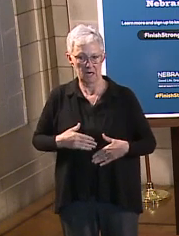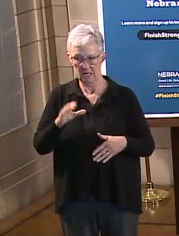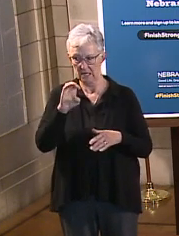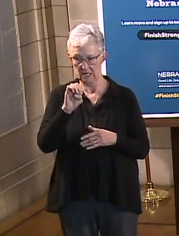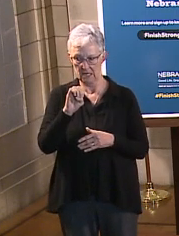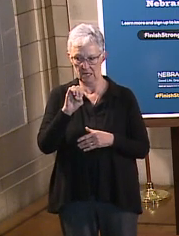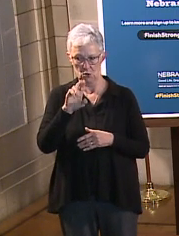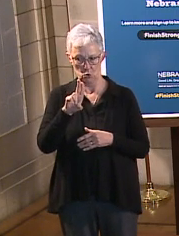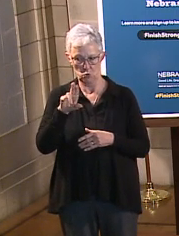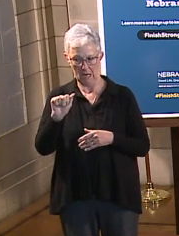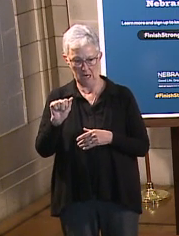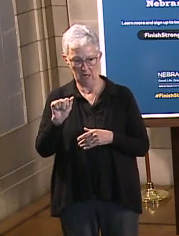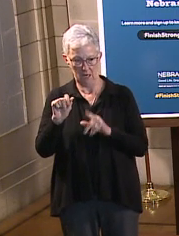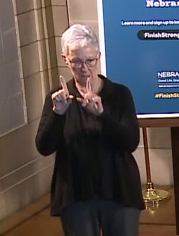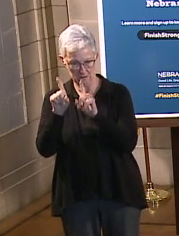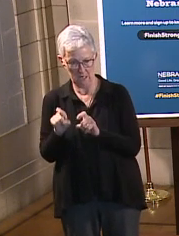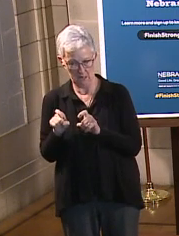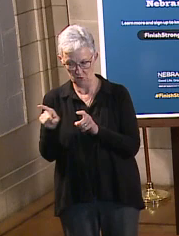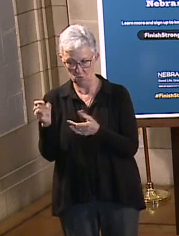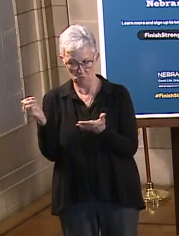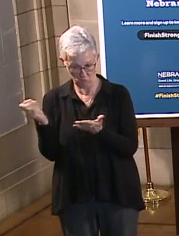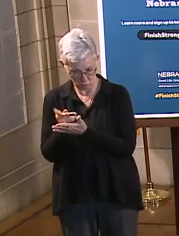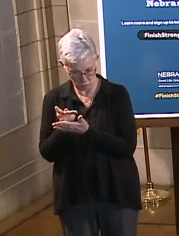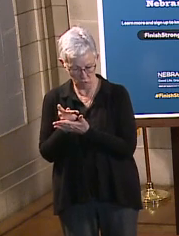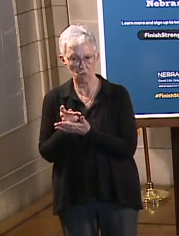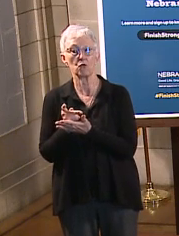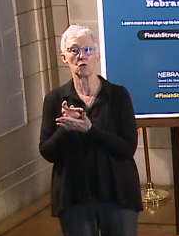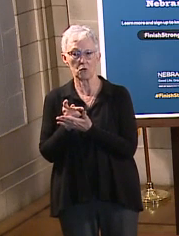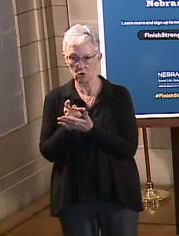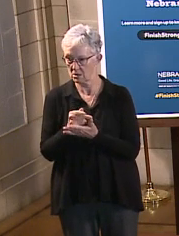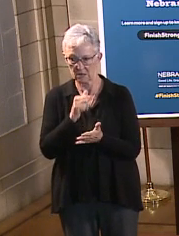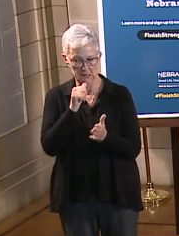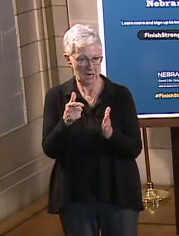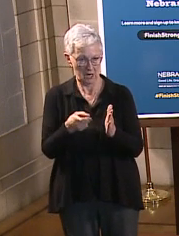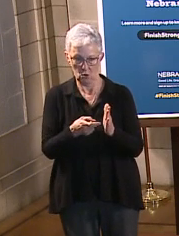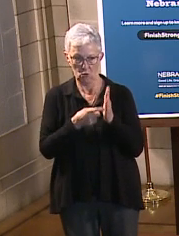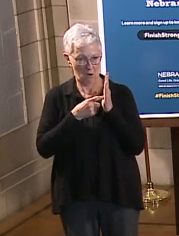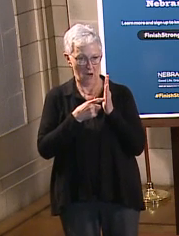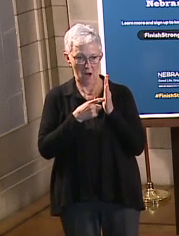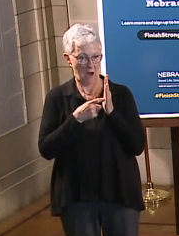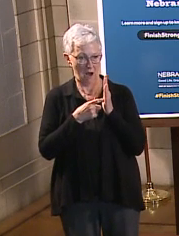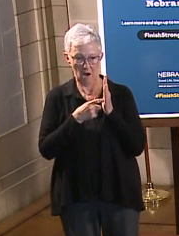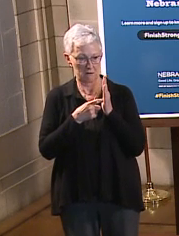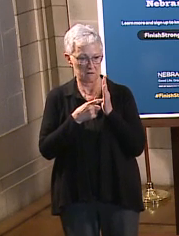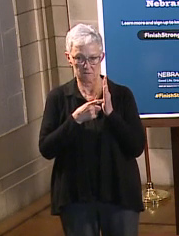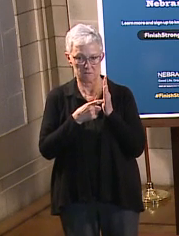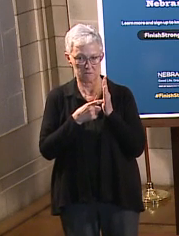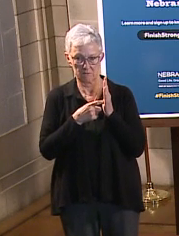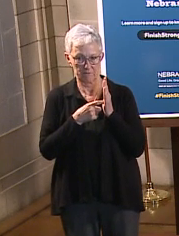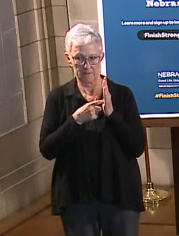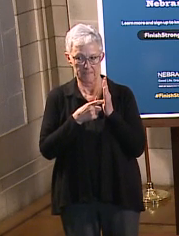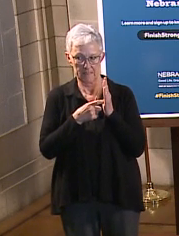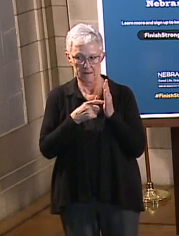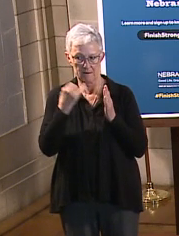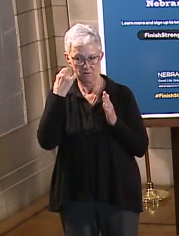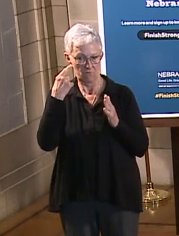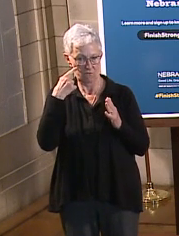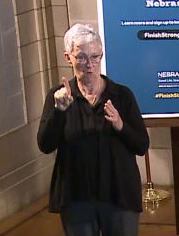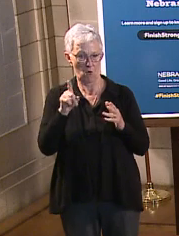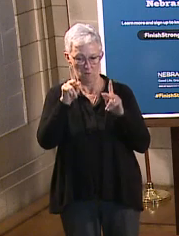test approved test are not required to quarantine if it's within